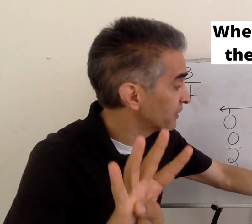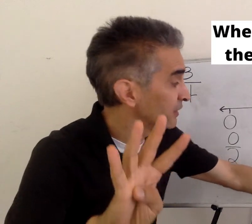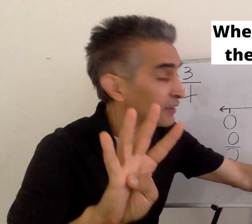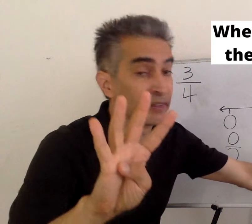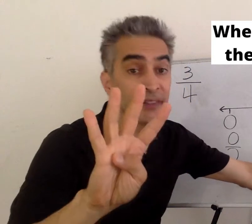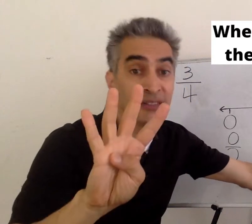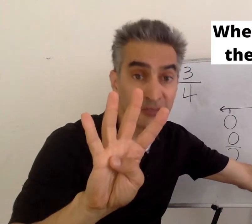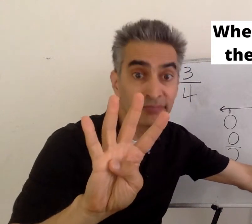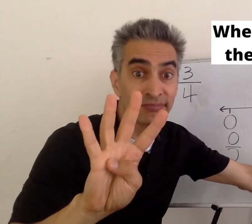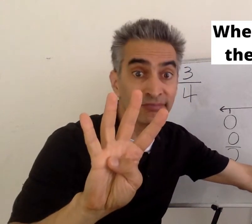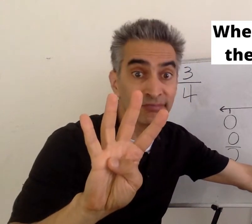and here.